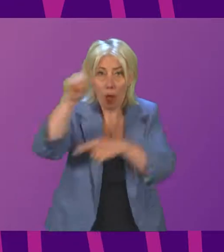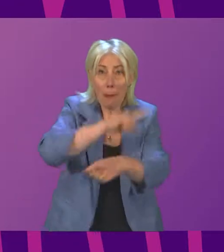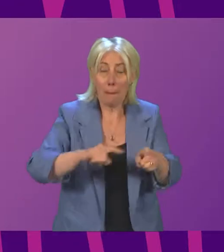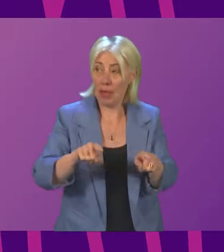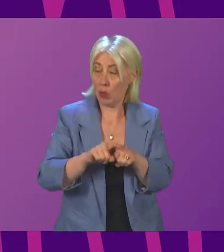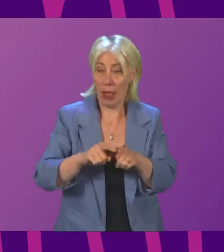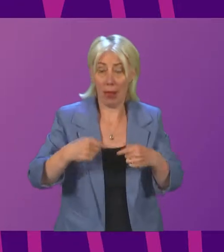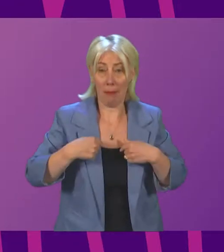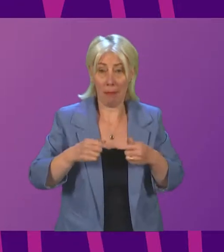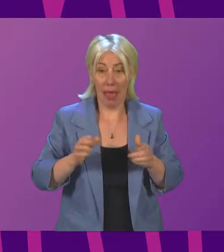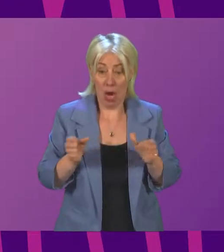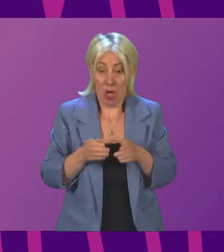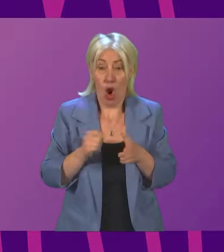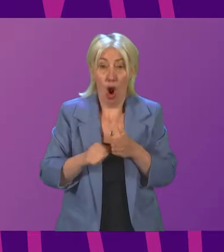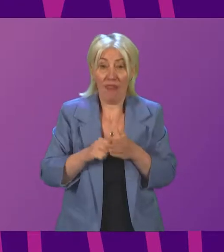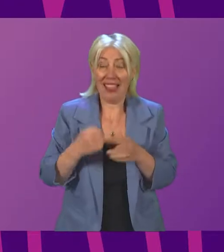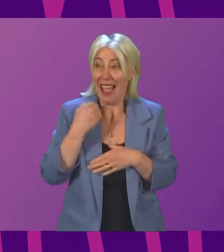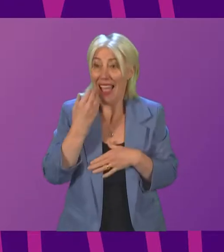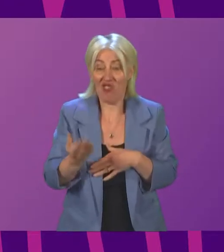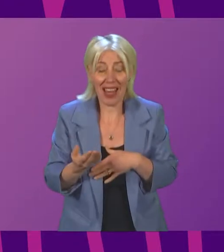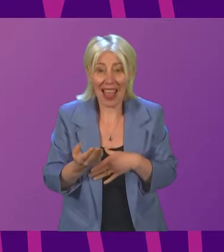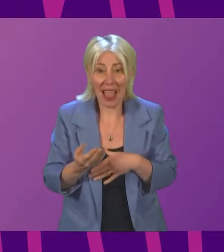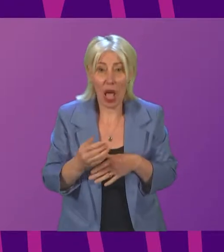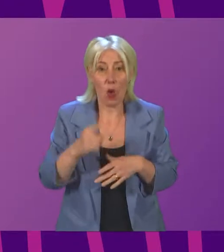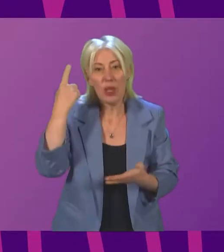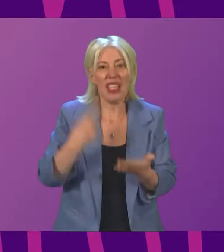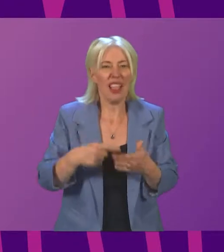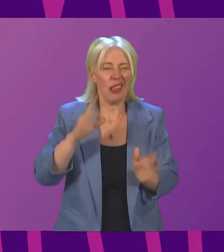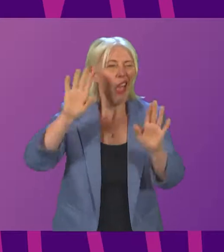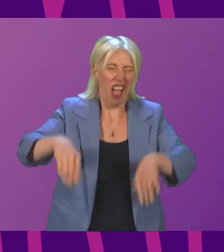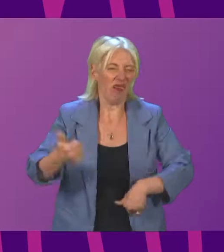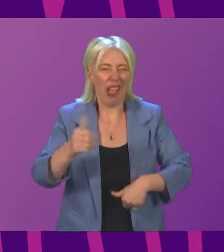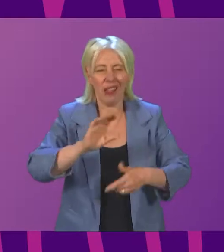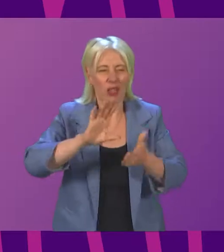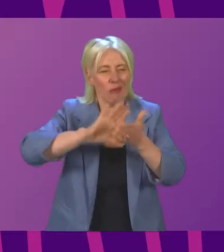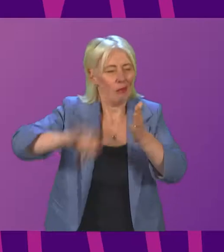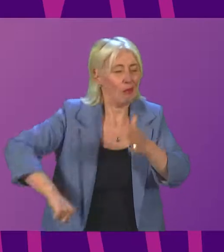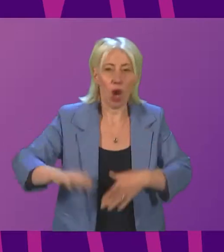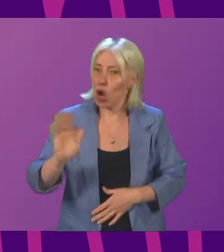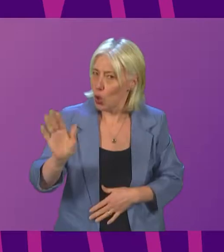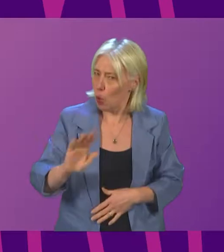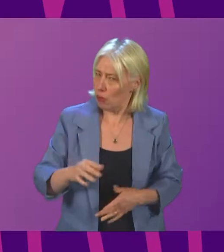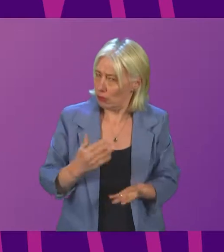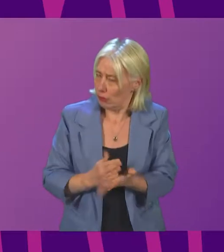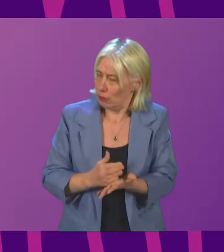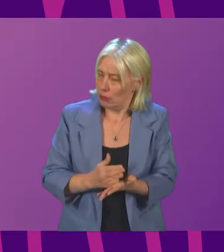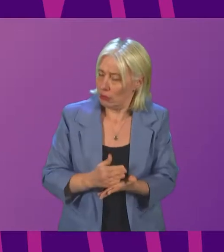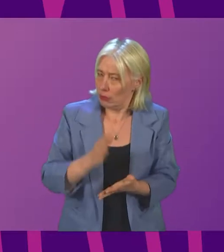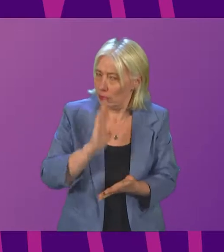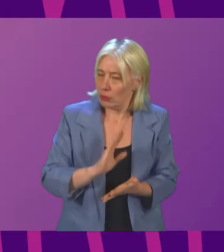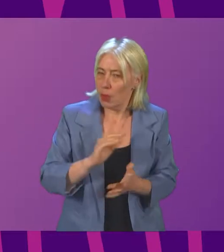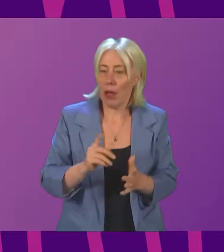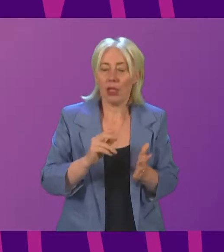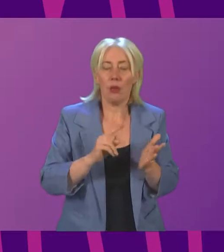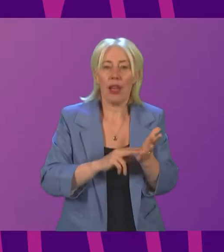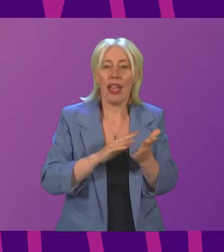daily basis, that these decisions are not taken lightly. And what I would say is that once Code Black, once NHS Lanarkshire went